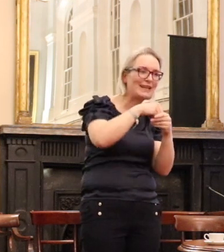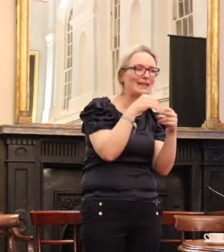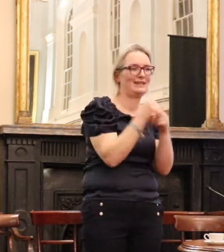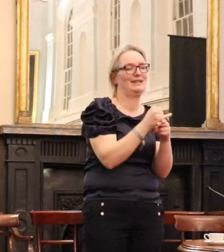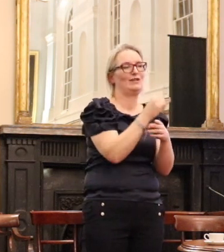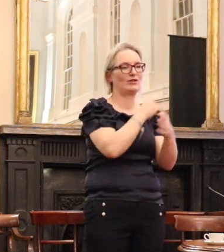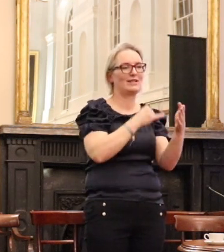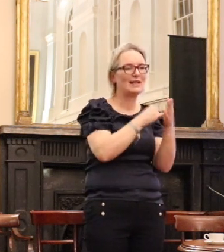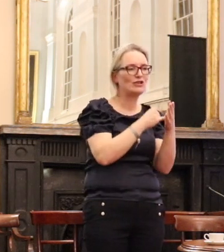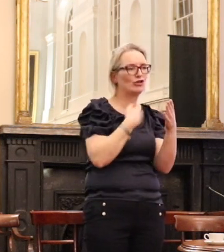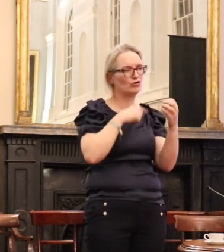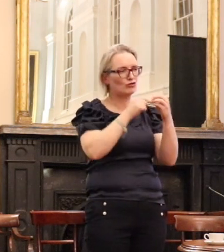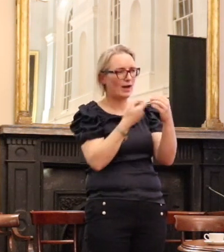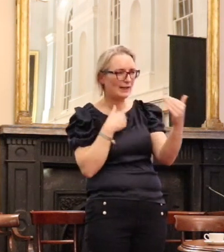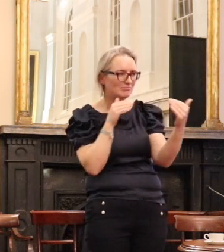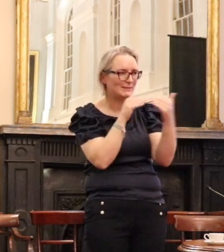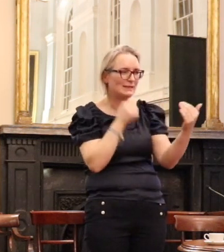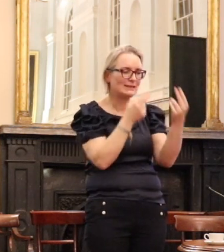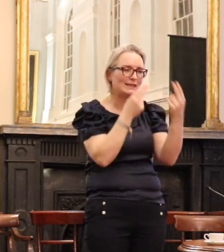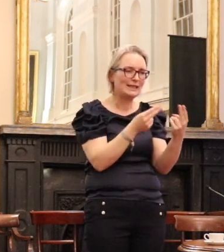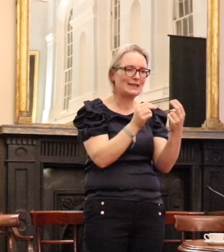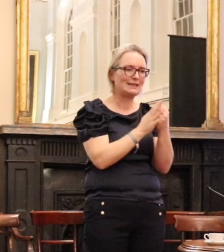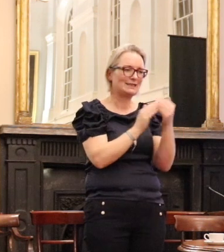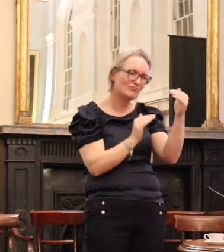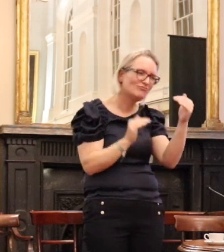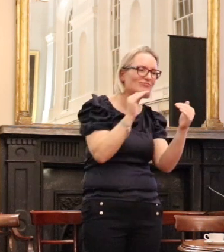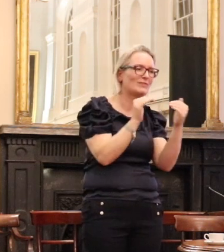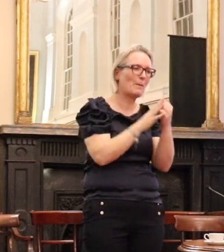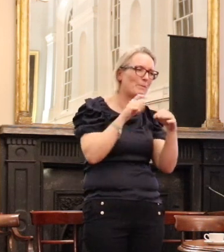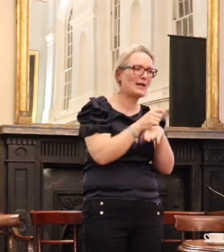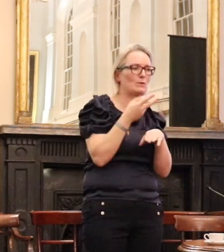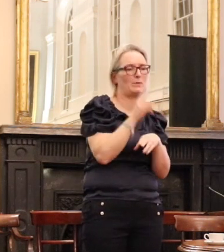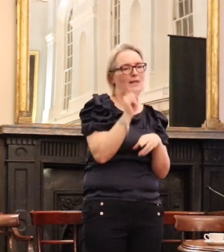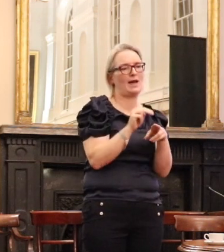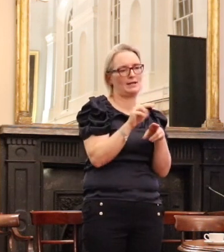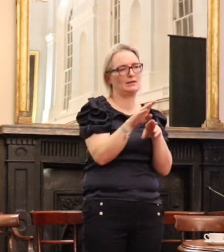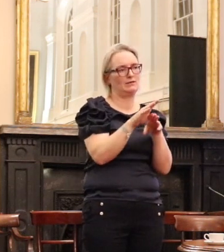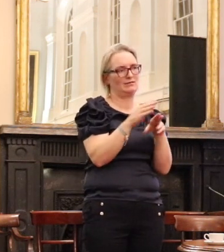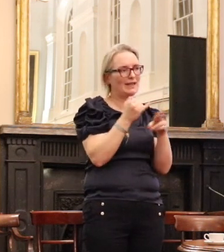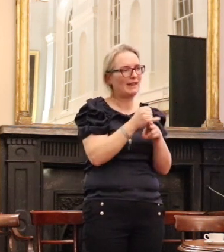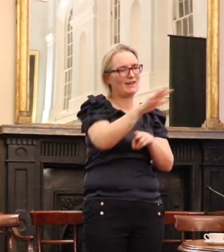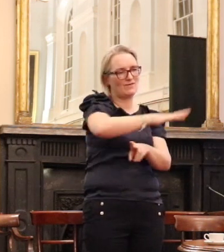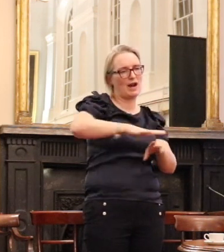unmet need and attempts to manage and deal with that need as effectively as it can in the environment